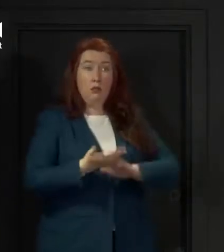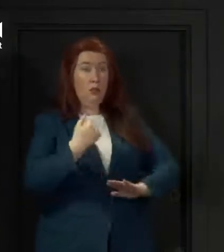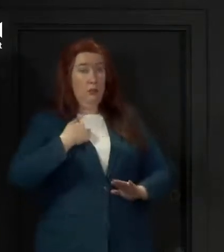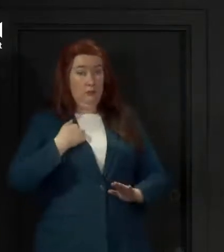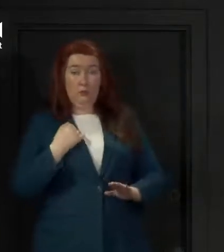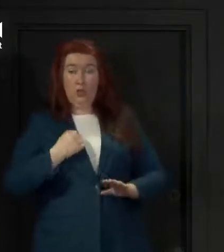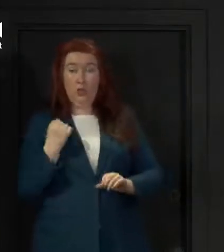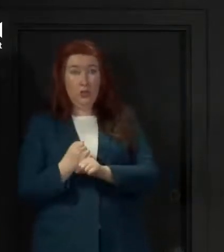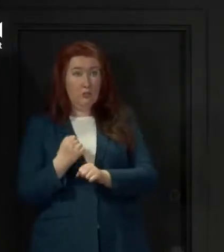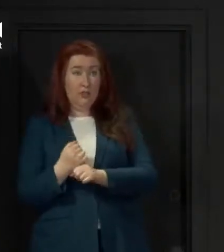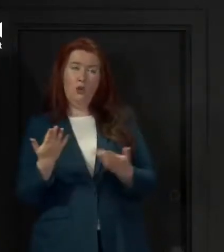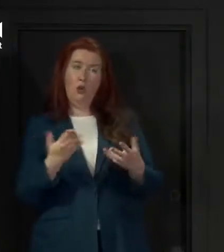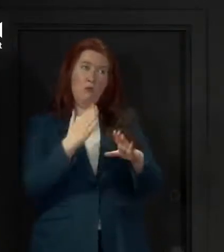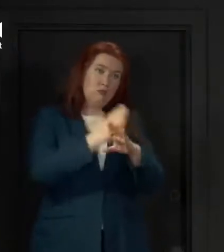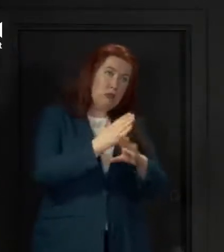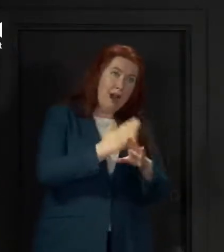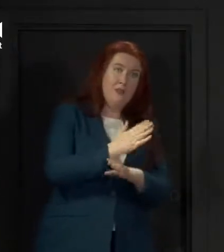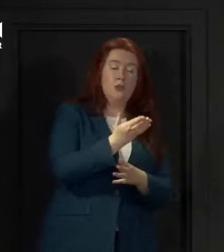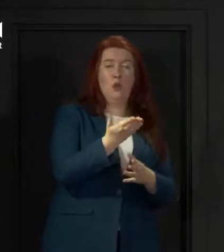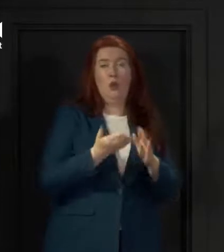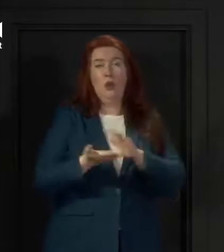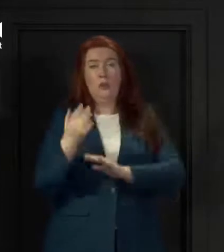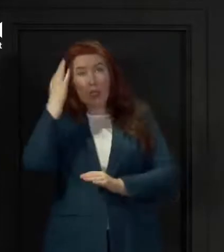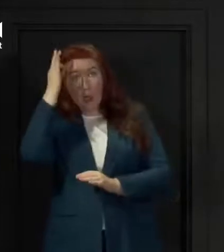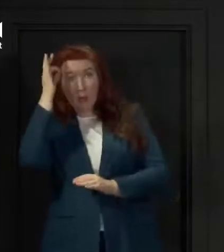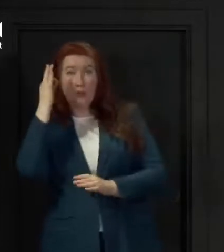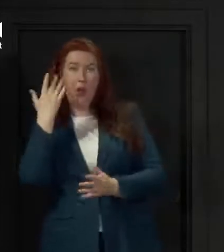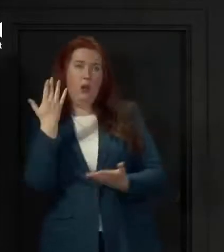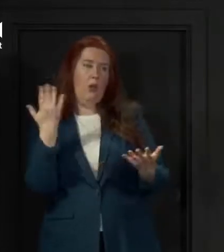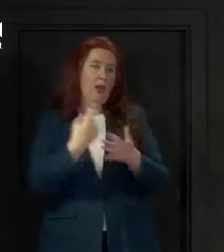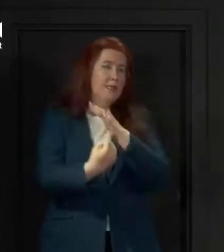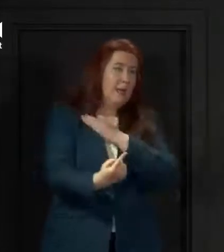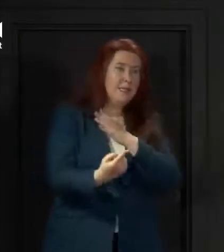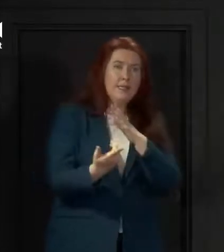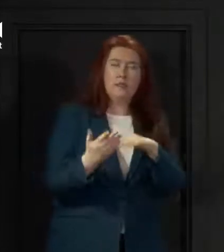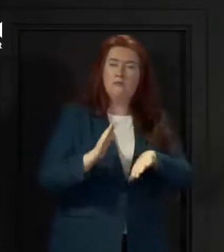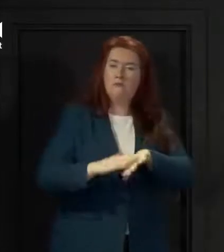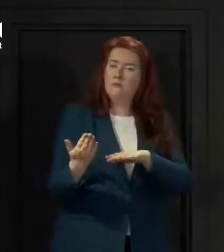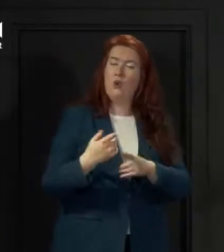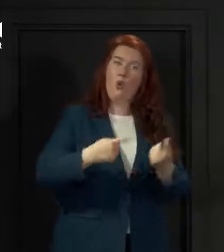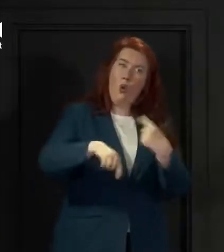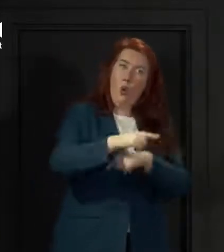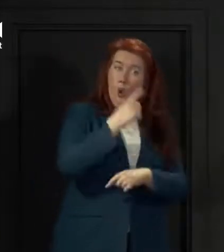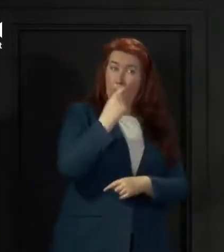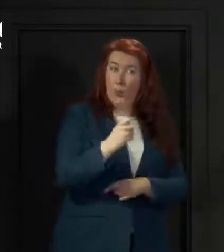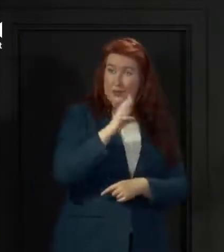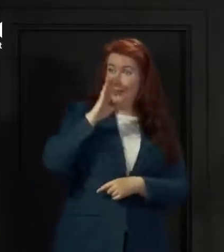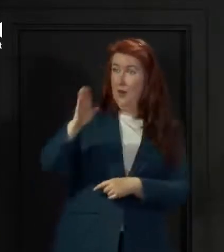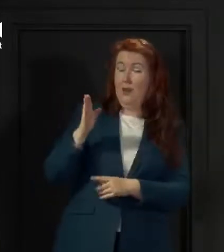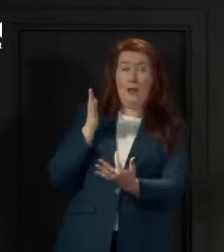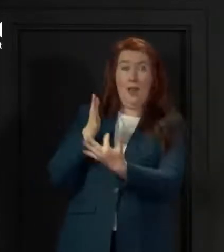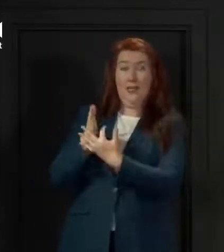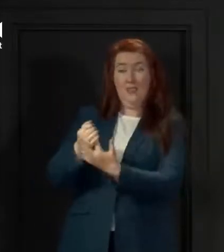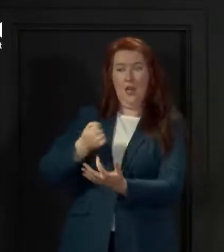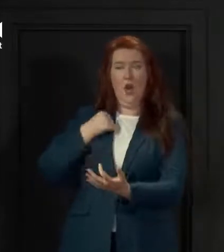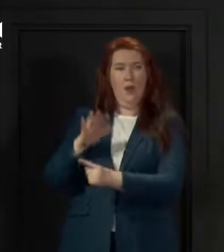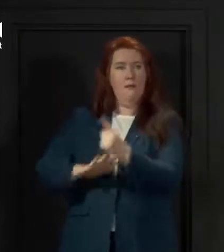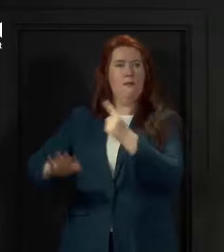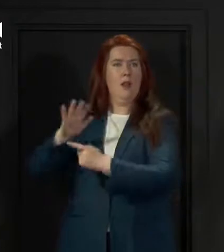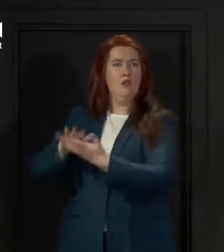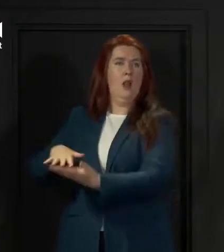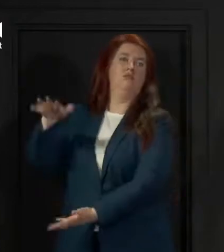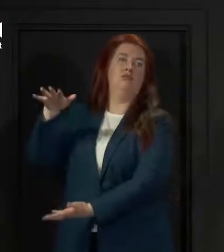private sector or in local authorities or in the independent sector, had direct from our national stockpile